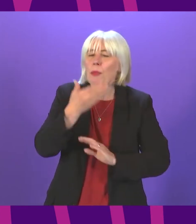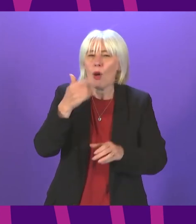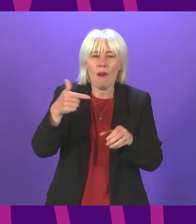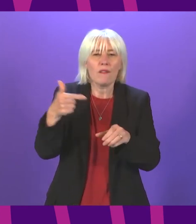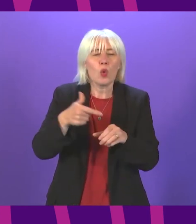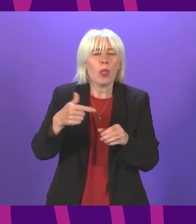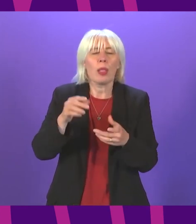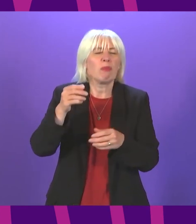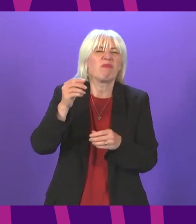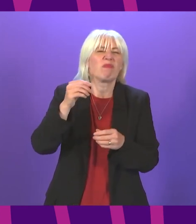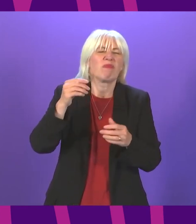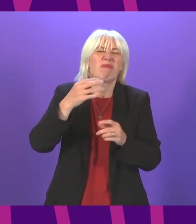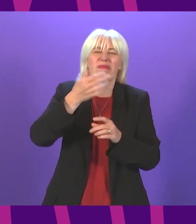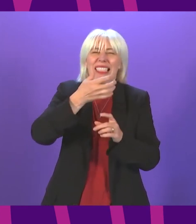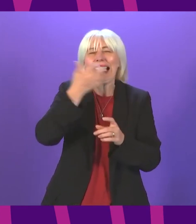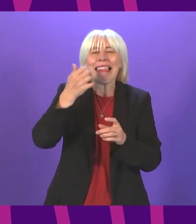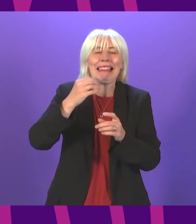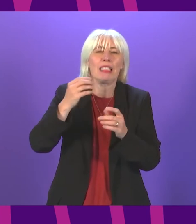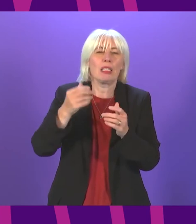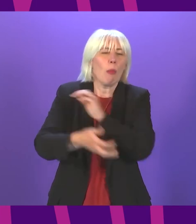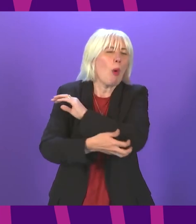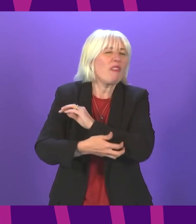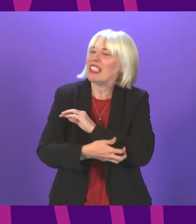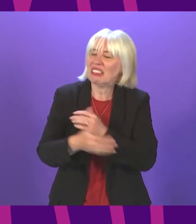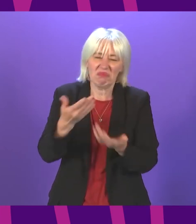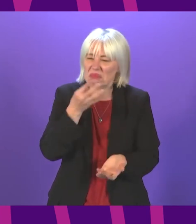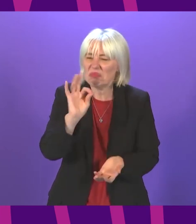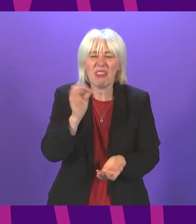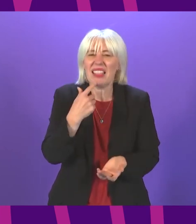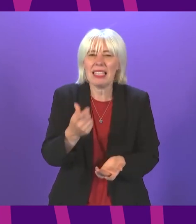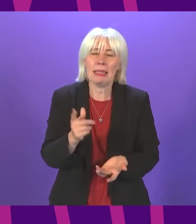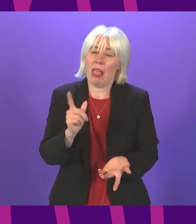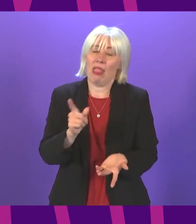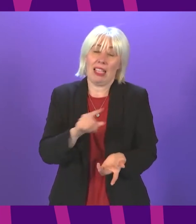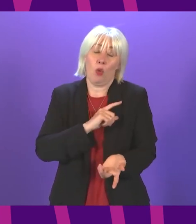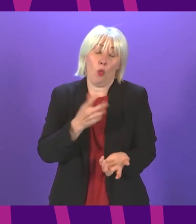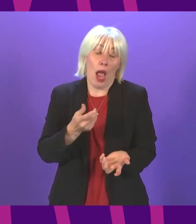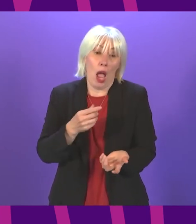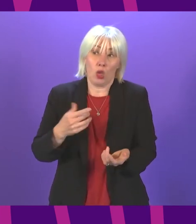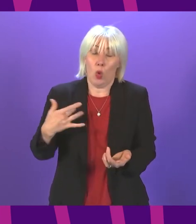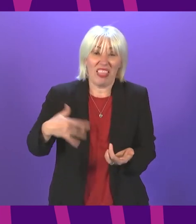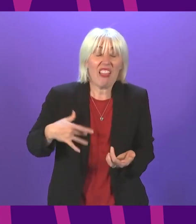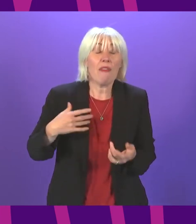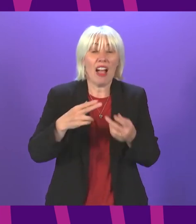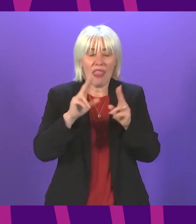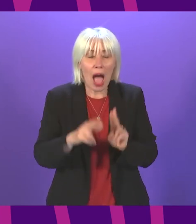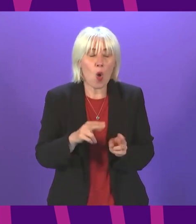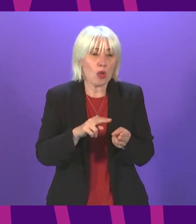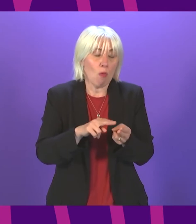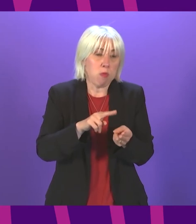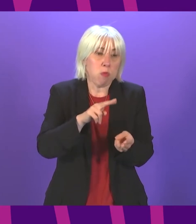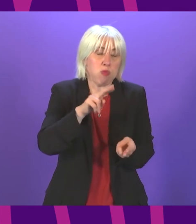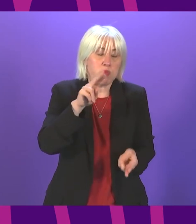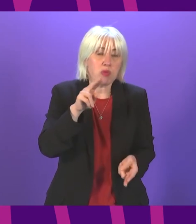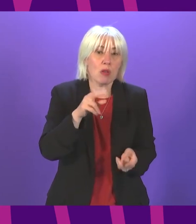poverty in the first minister's statement because it's another example where the cost of living is rising the cost of energy is rising